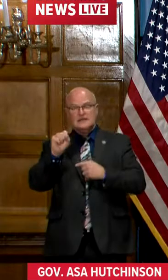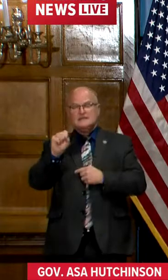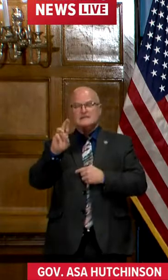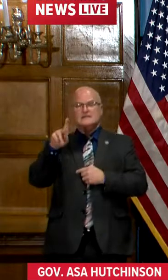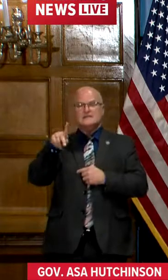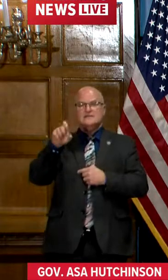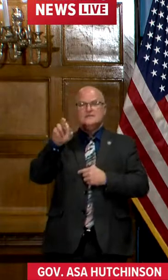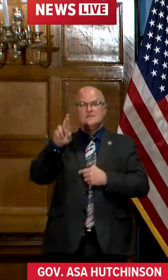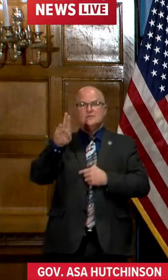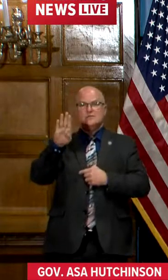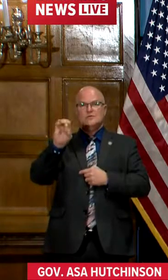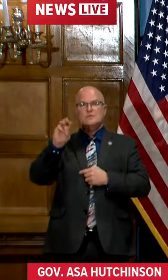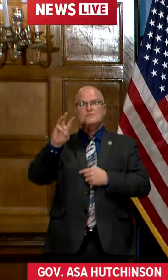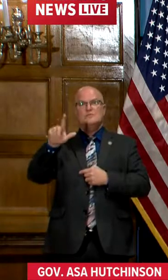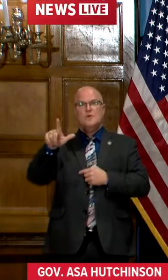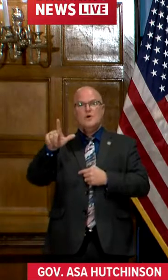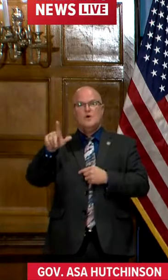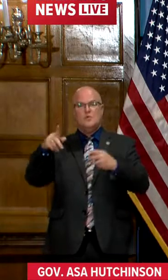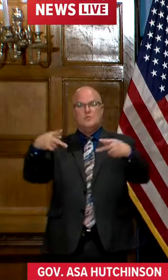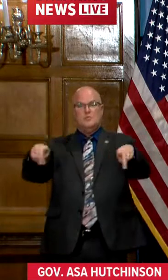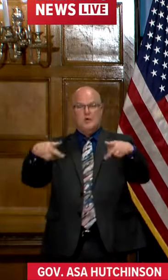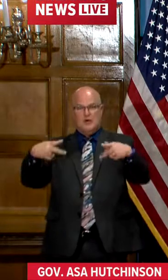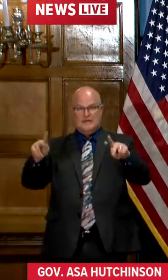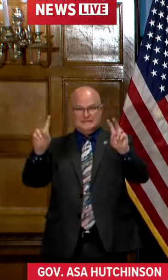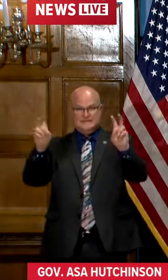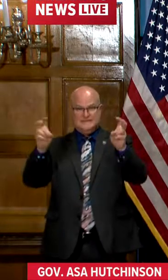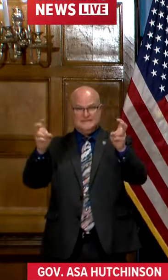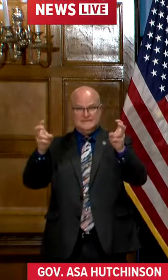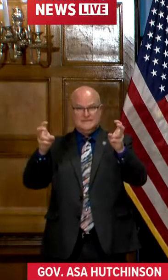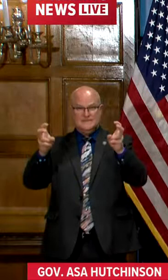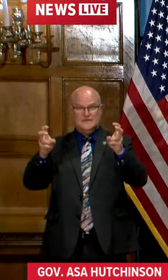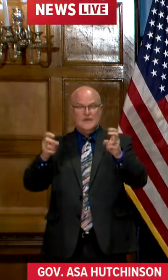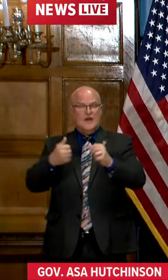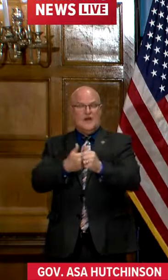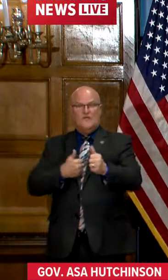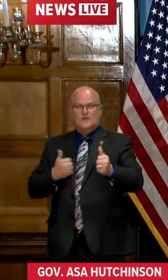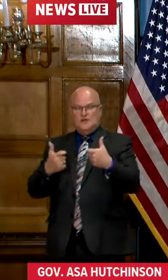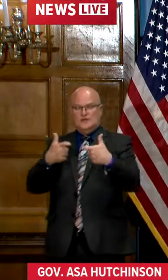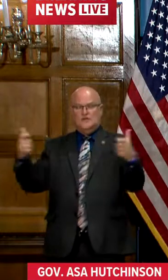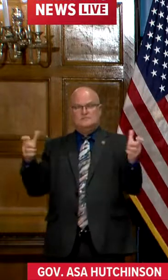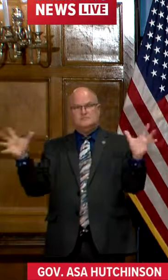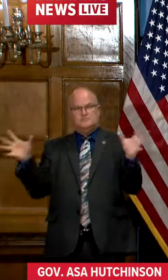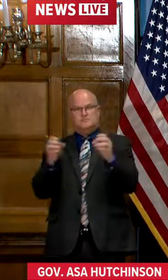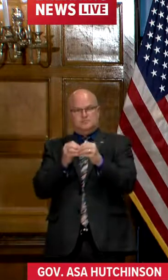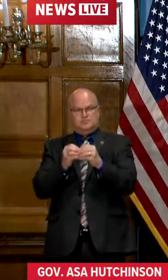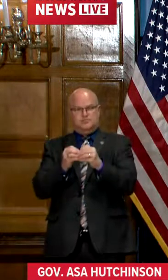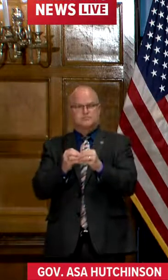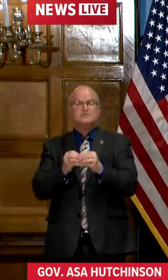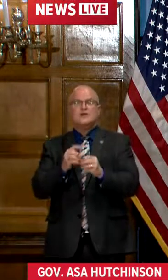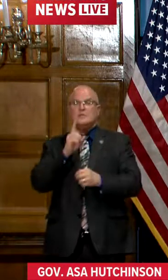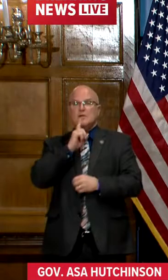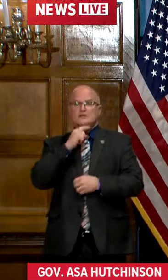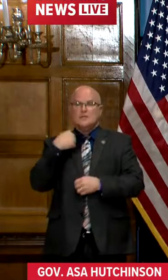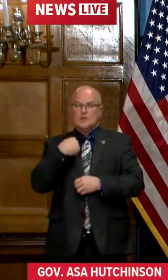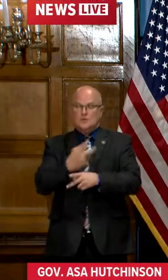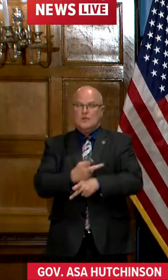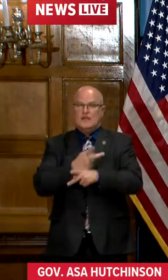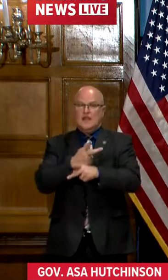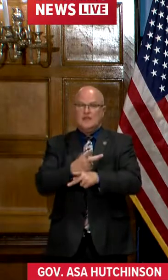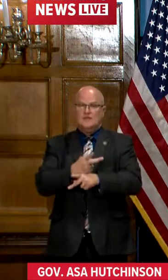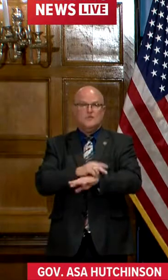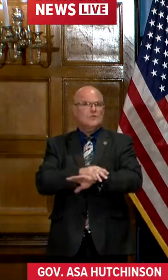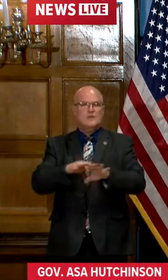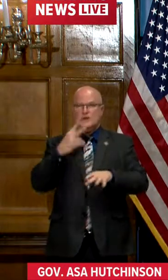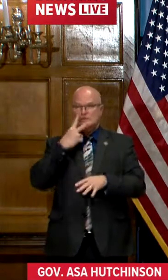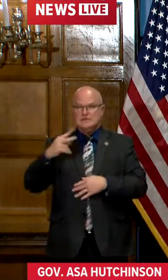bowl party atmosphere uh let's uh avoid uh large gatherings uh let's uh make sure we're careful so we